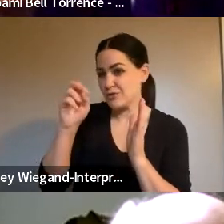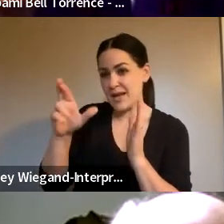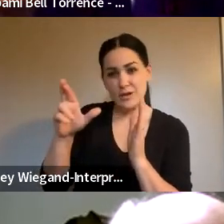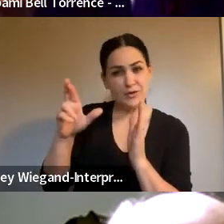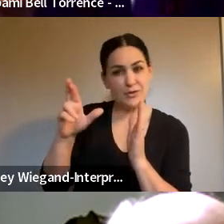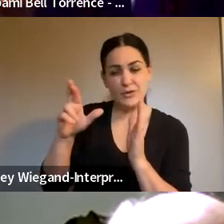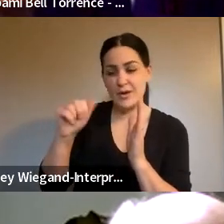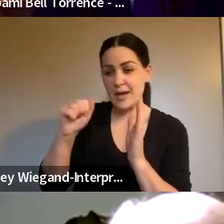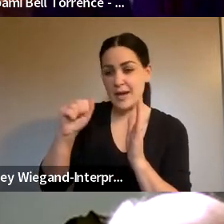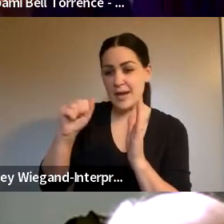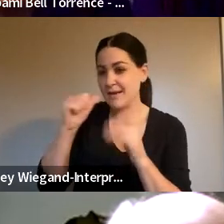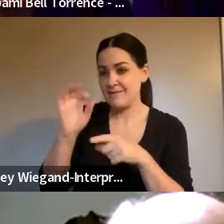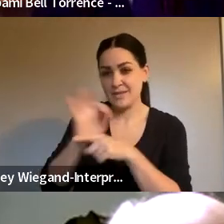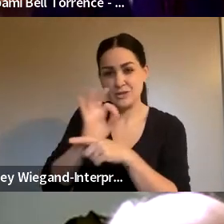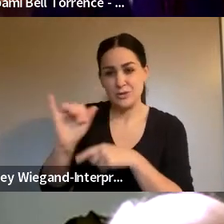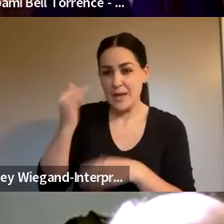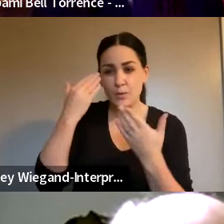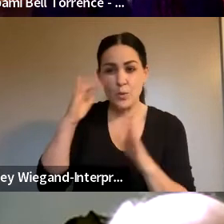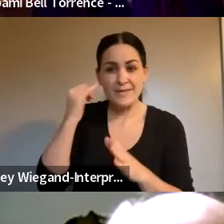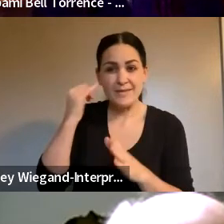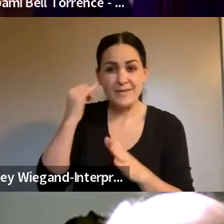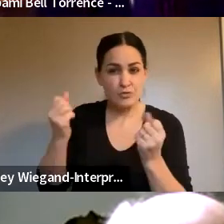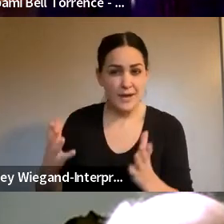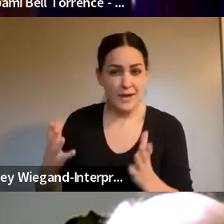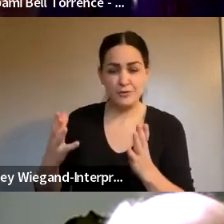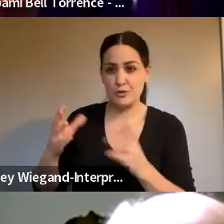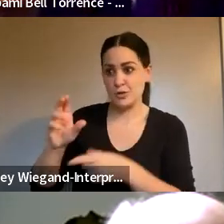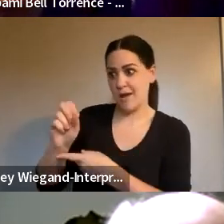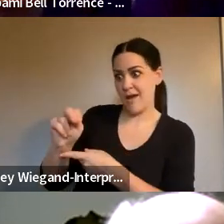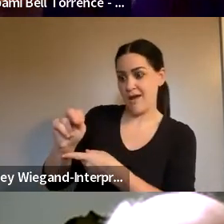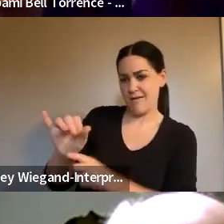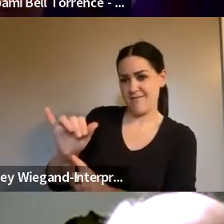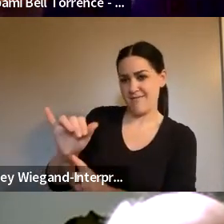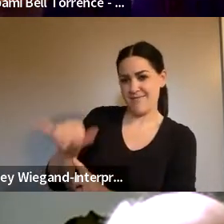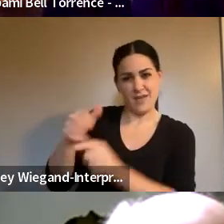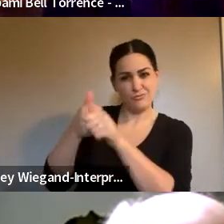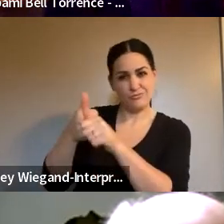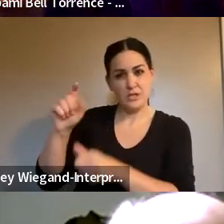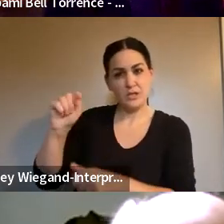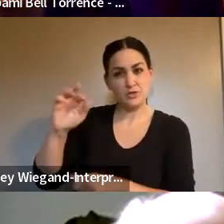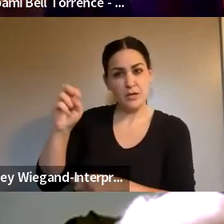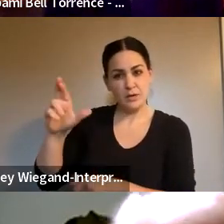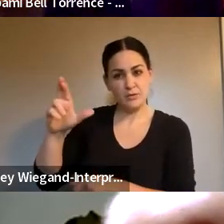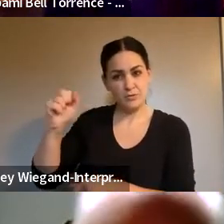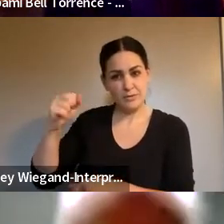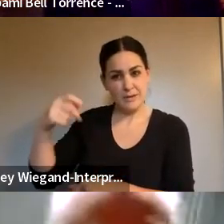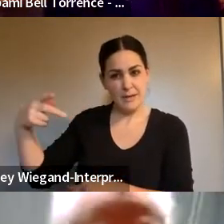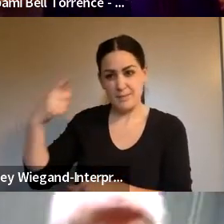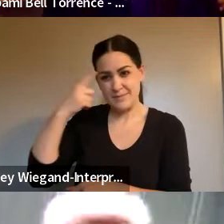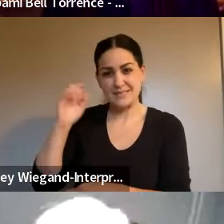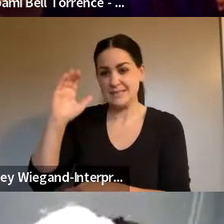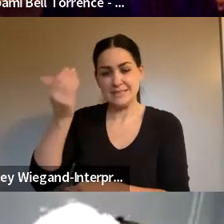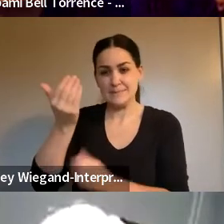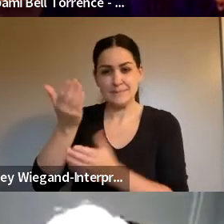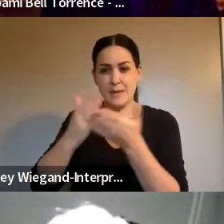their own driving if possible. But that doesn't seem to be any training that's actually happening for drivers to do it. I